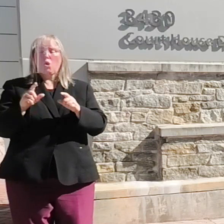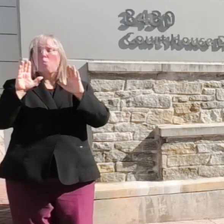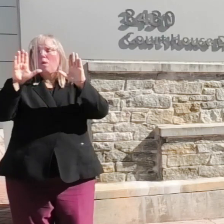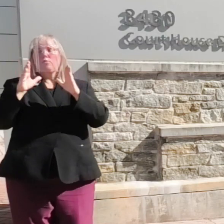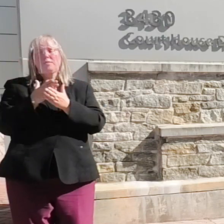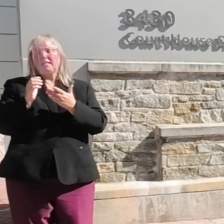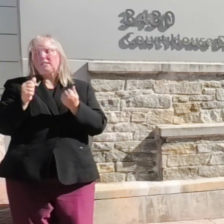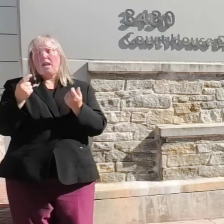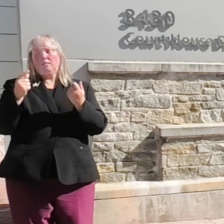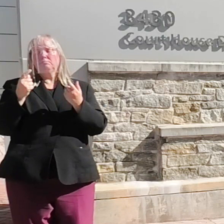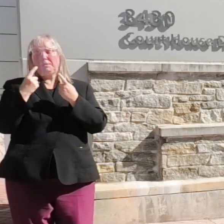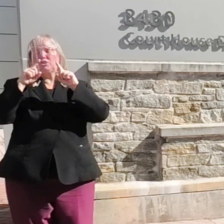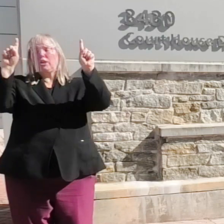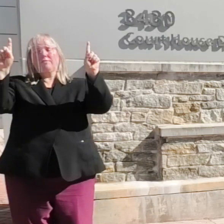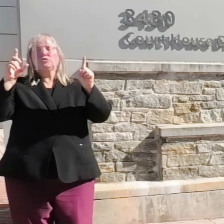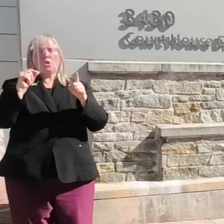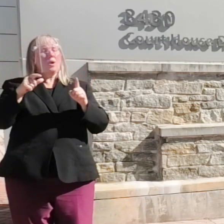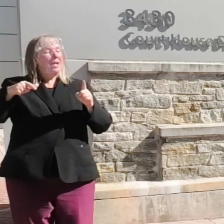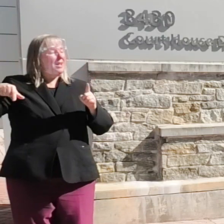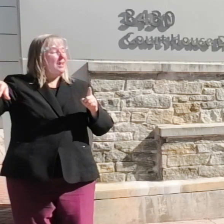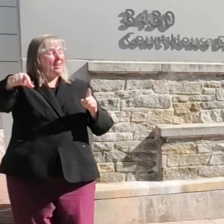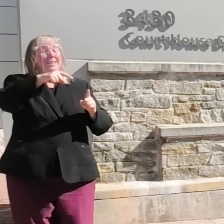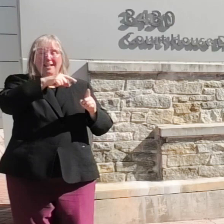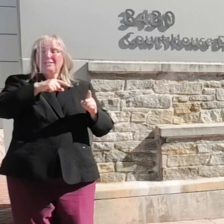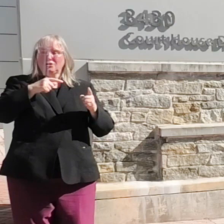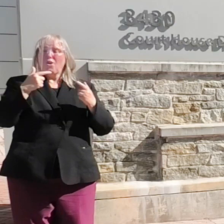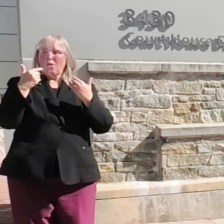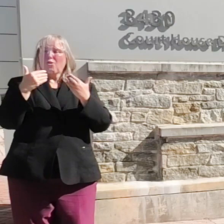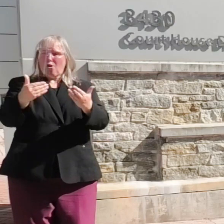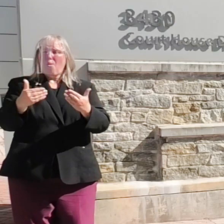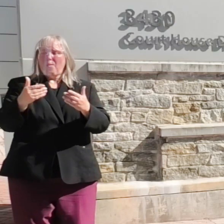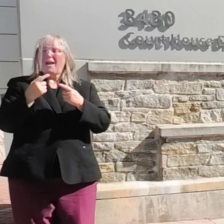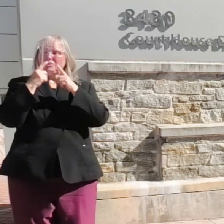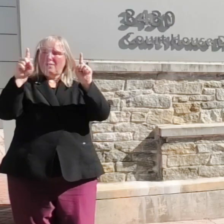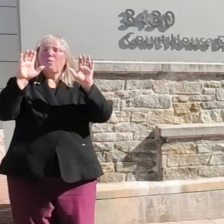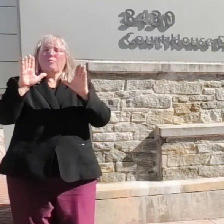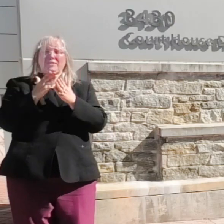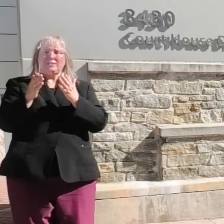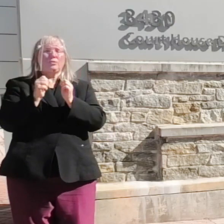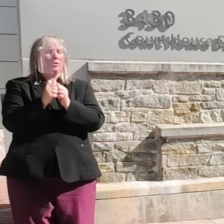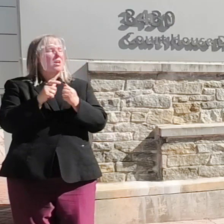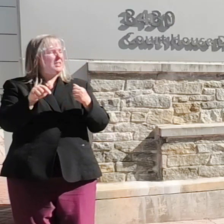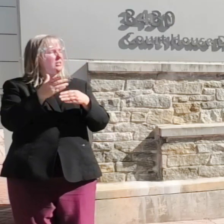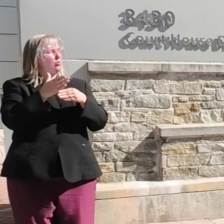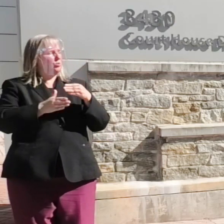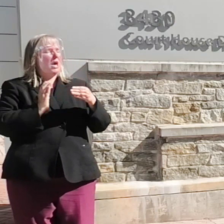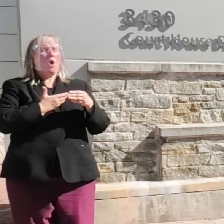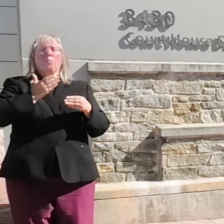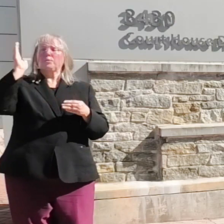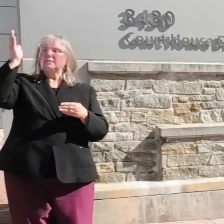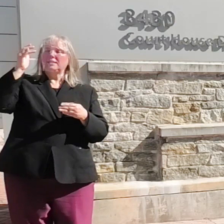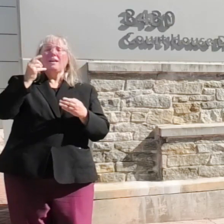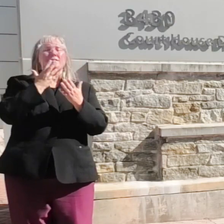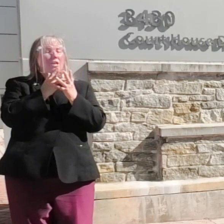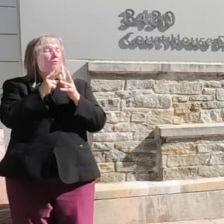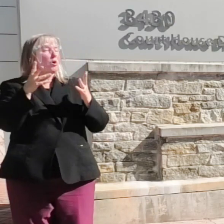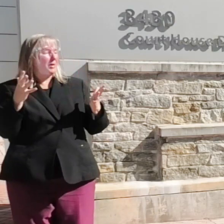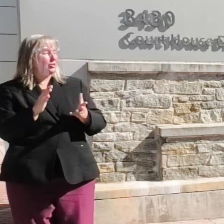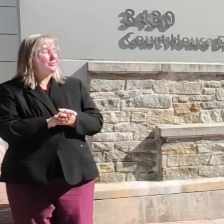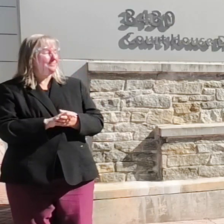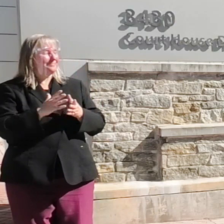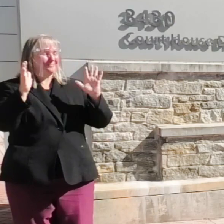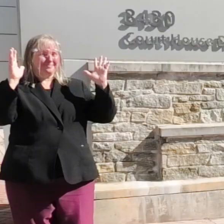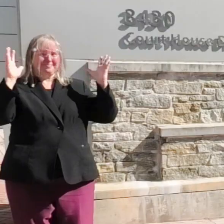achieved. So let's go achieve wonderful things together. This concludes our presentation. Thank you very much.